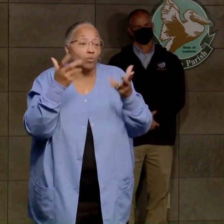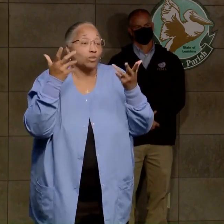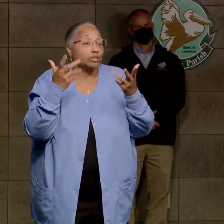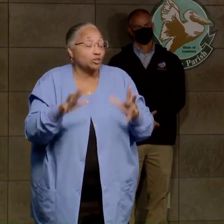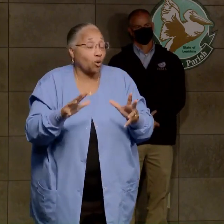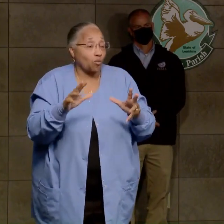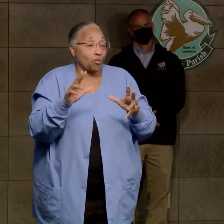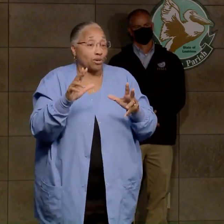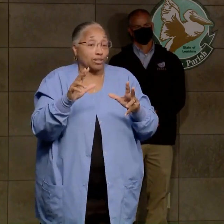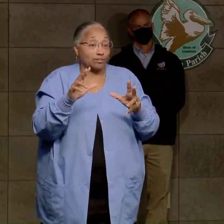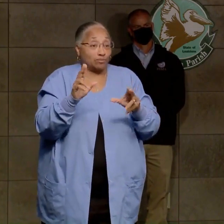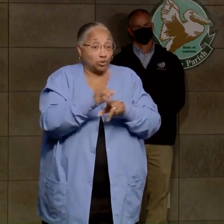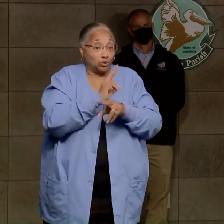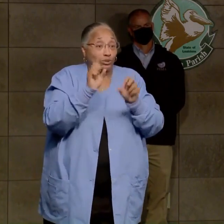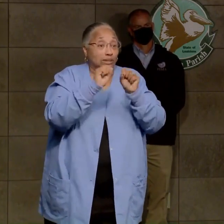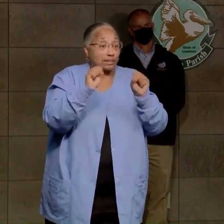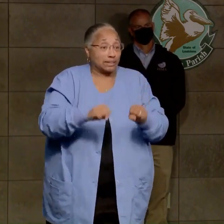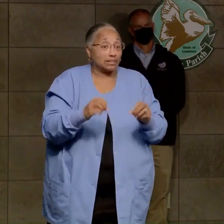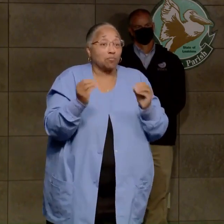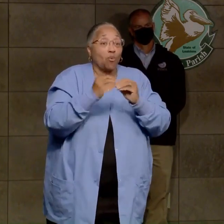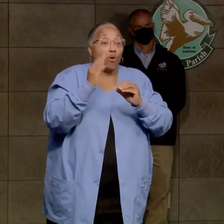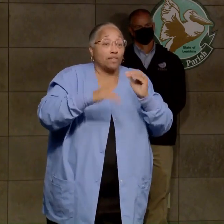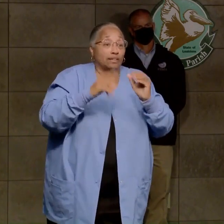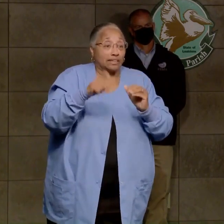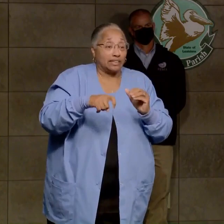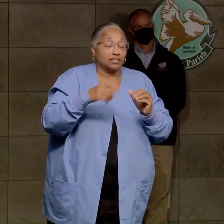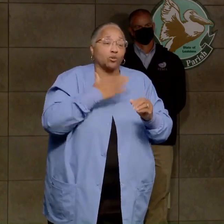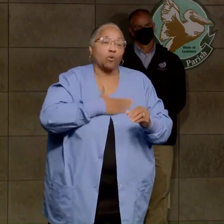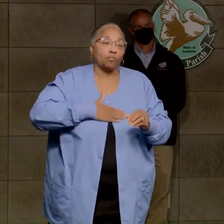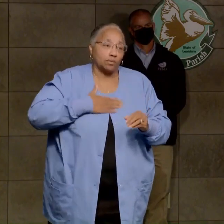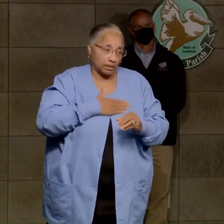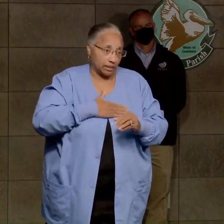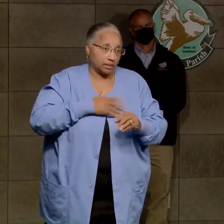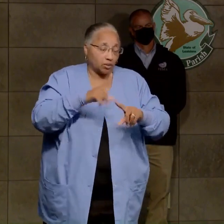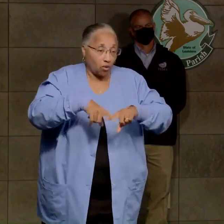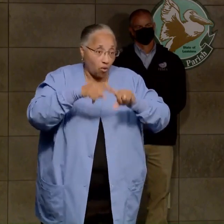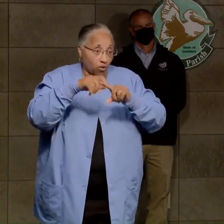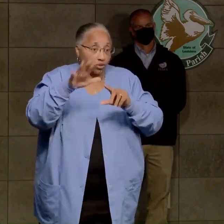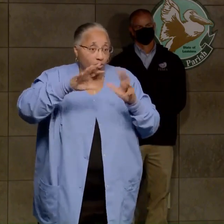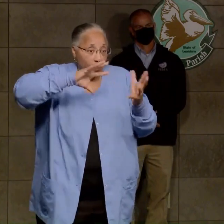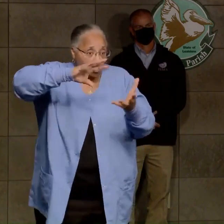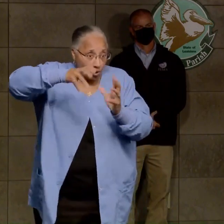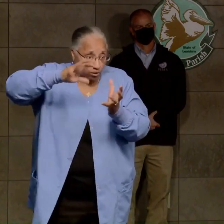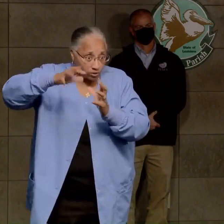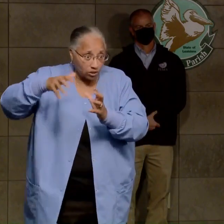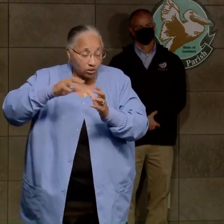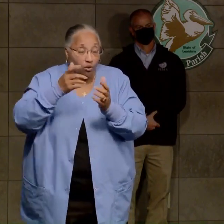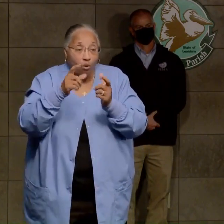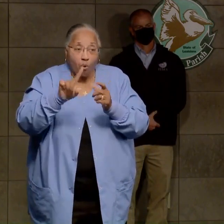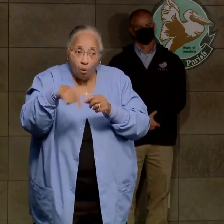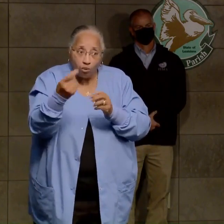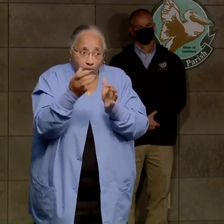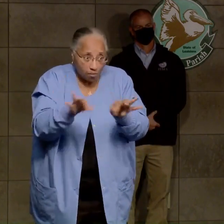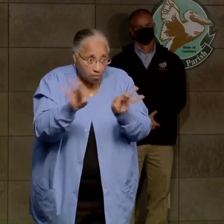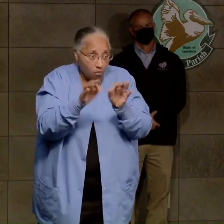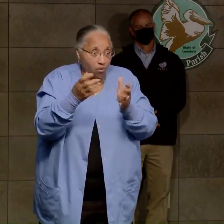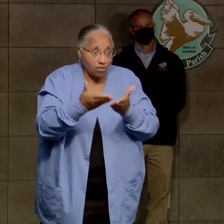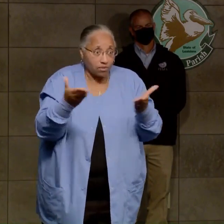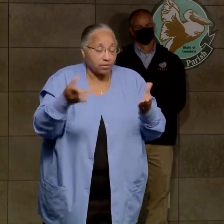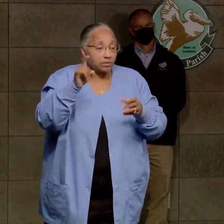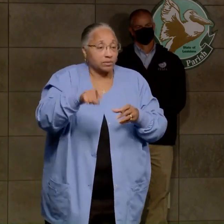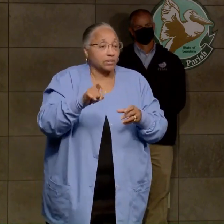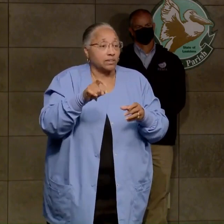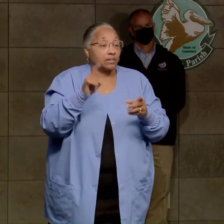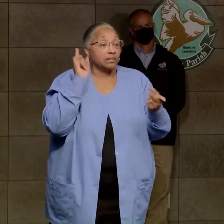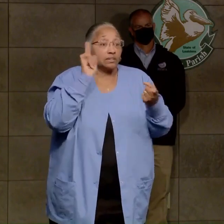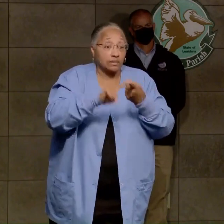into the system we don't need to. We're asking citizens, hold off on doing your laundry. Only do the essential things that you need, so the systems, until